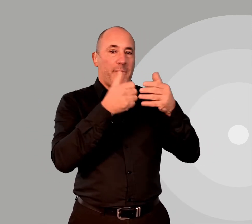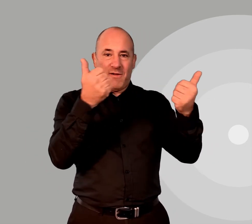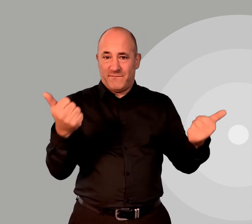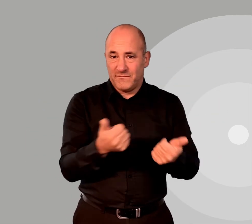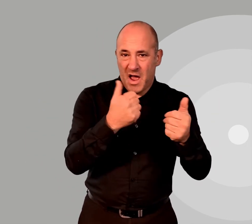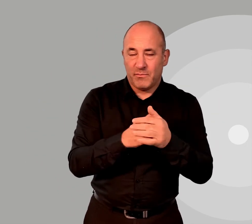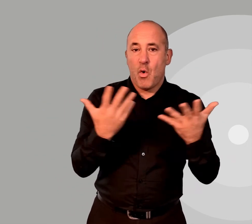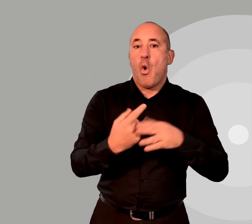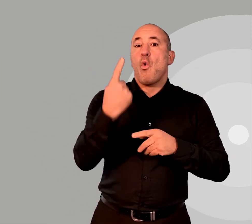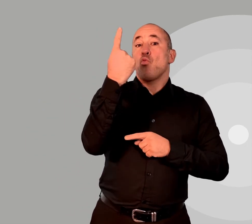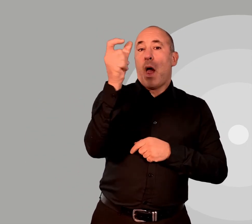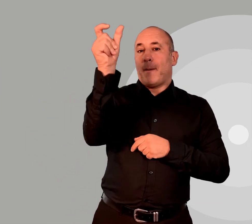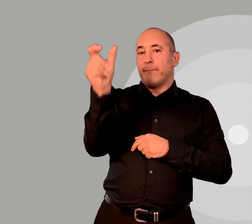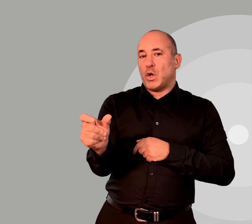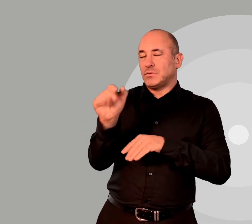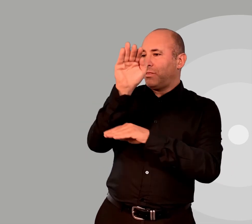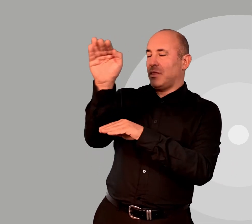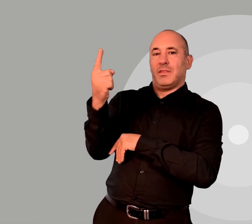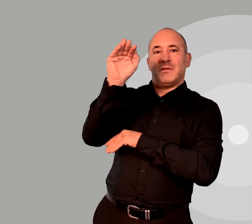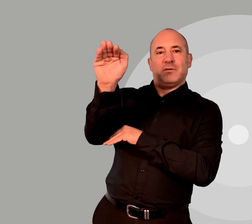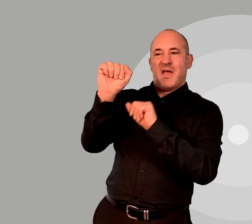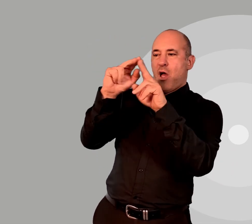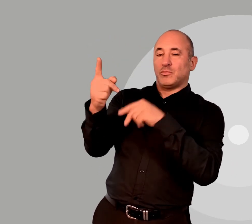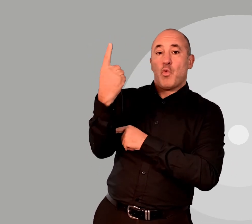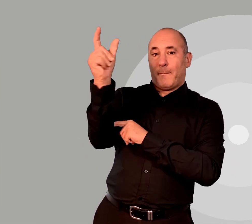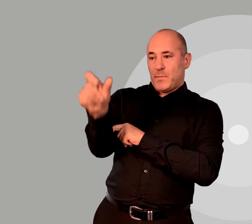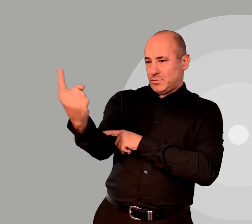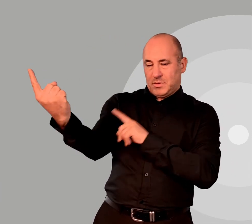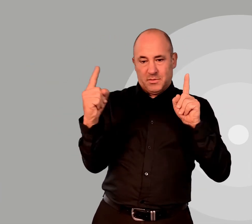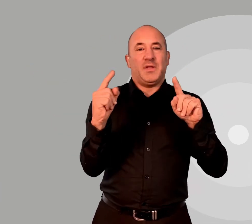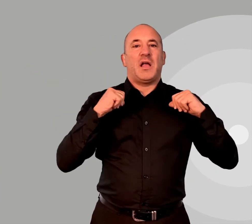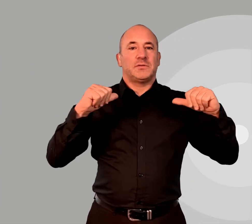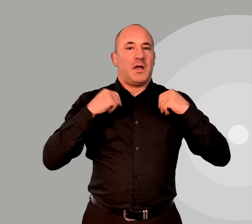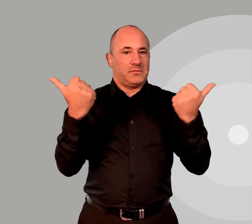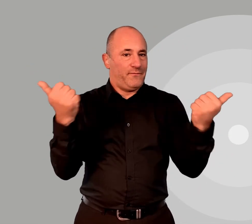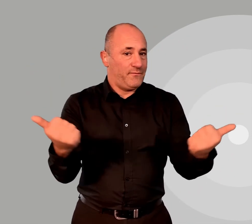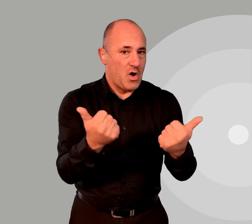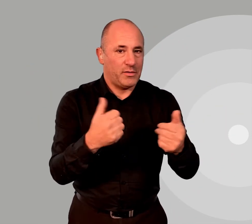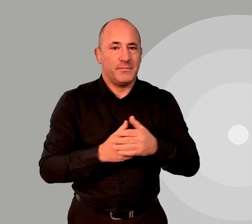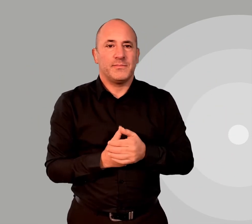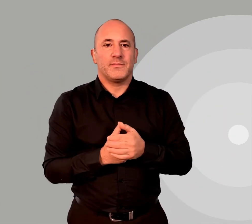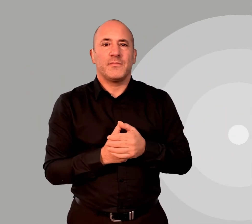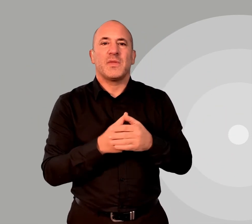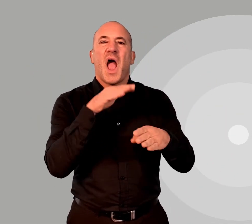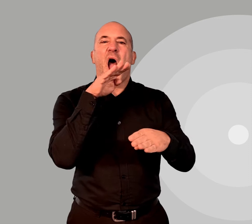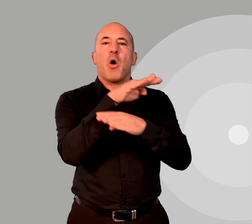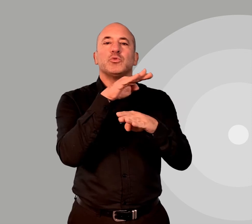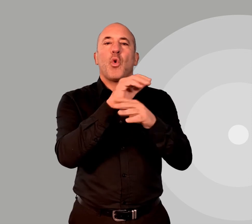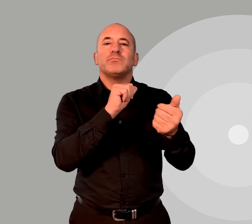bubble, or with one person from another household. Outdoor sport allowed but gatherings limit